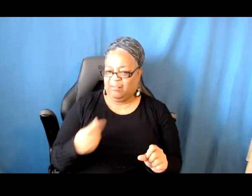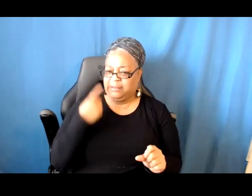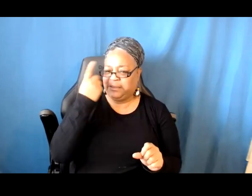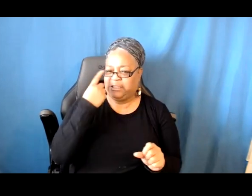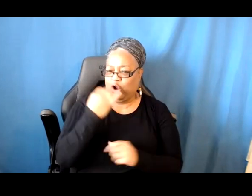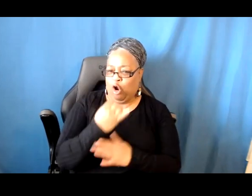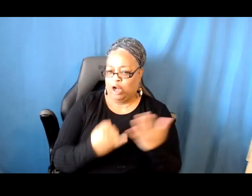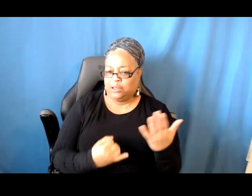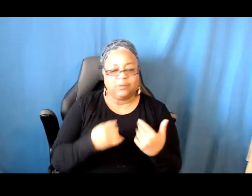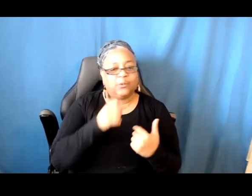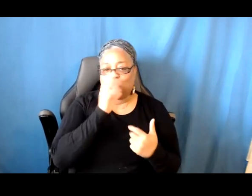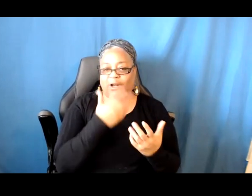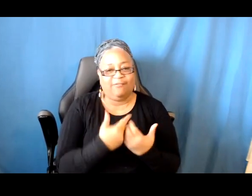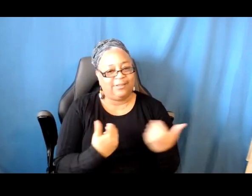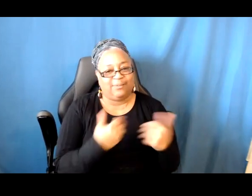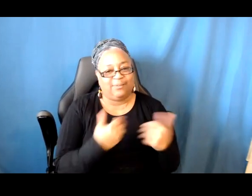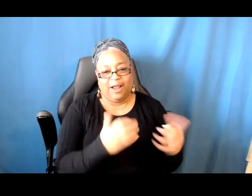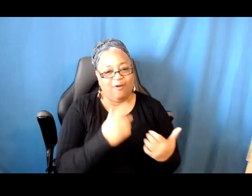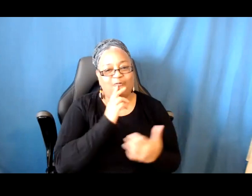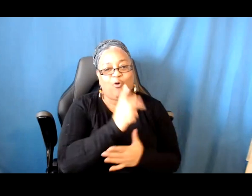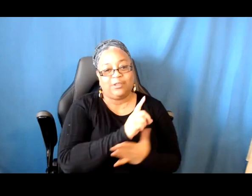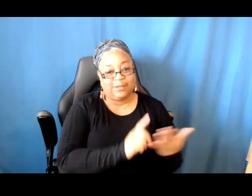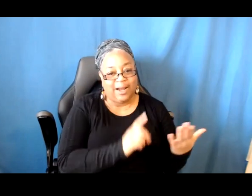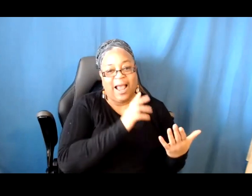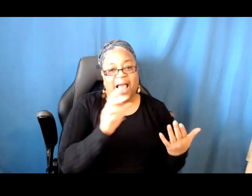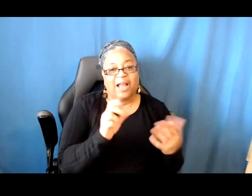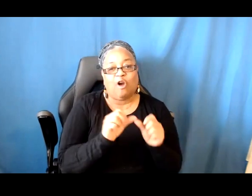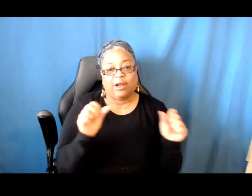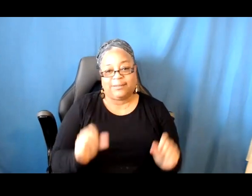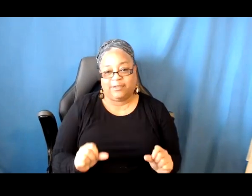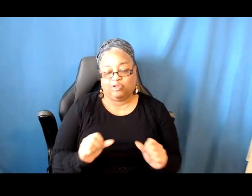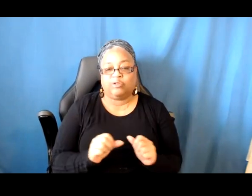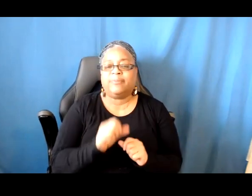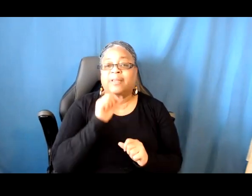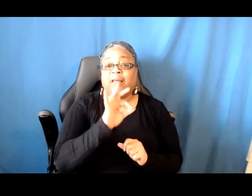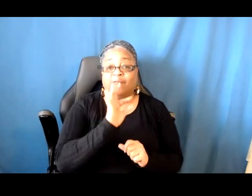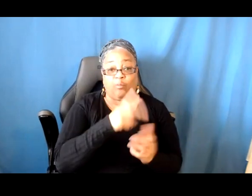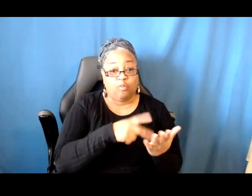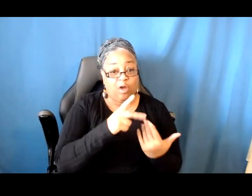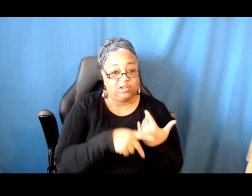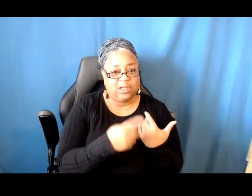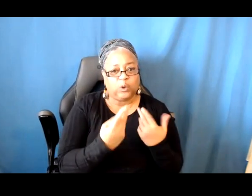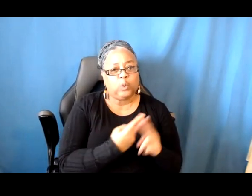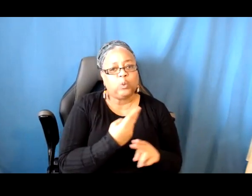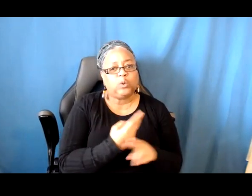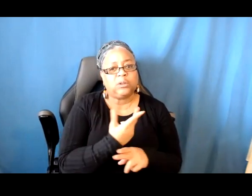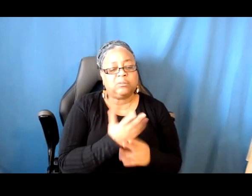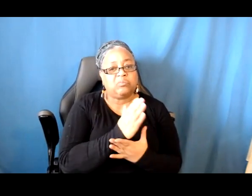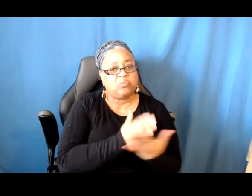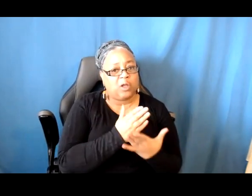for design and architecture. So if your project is using components of design and